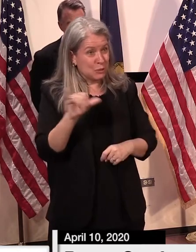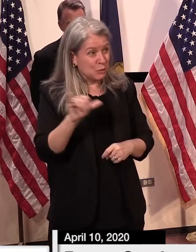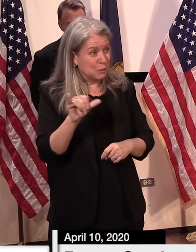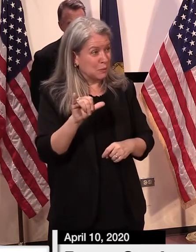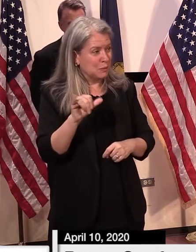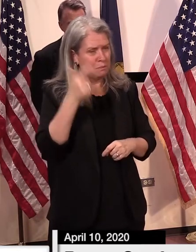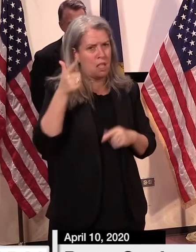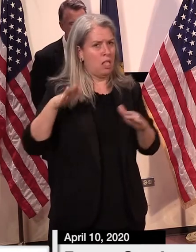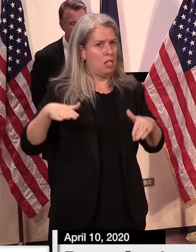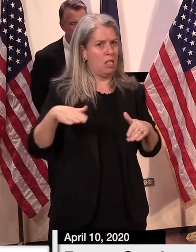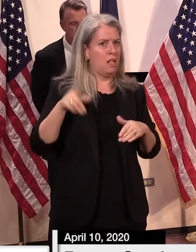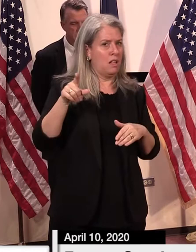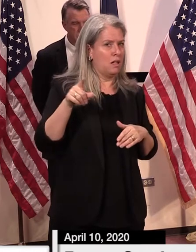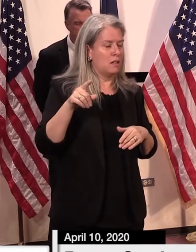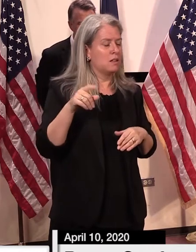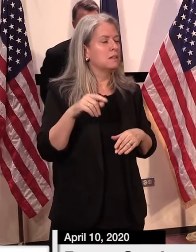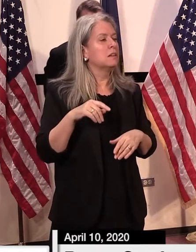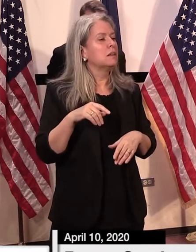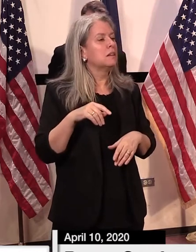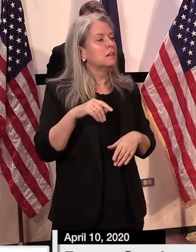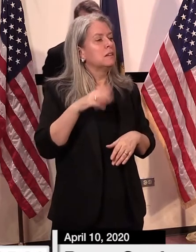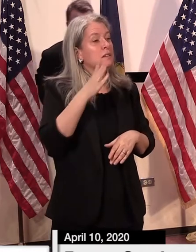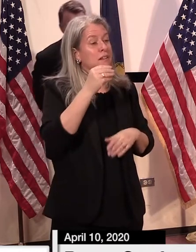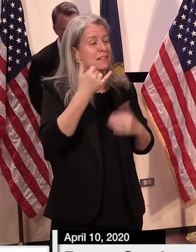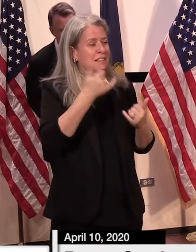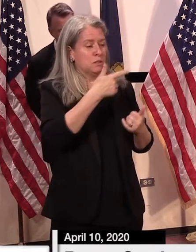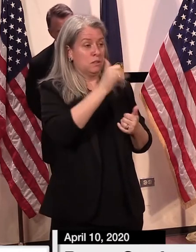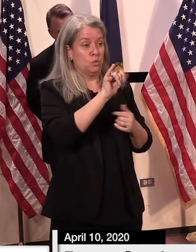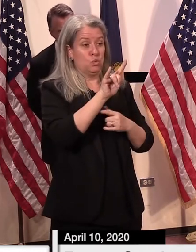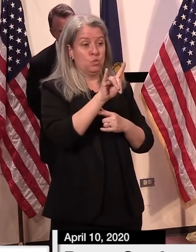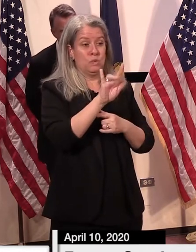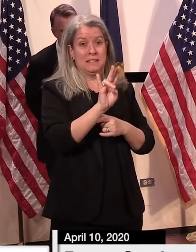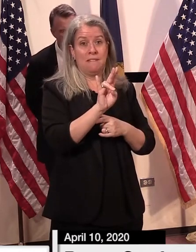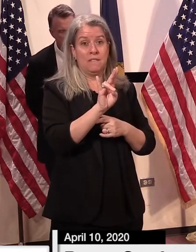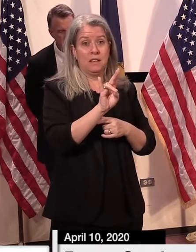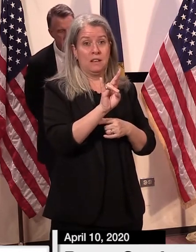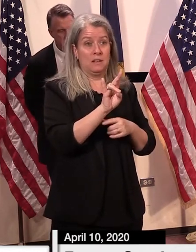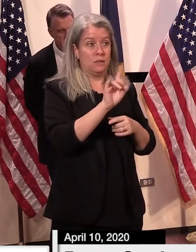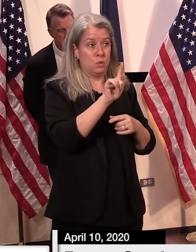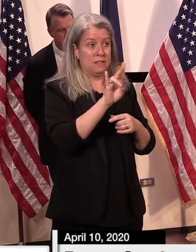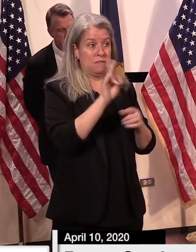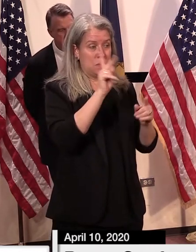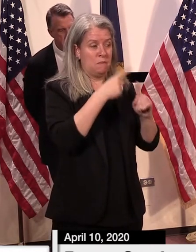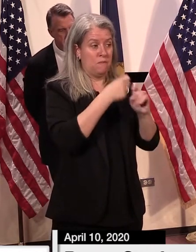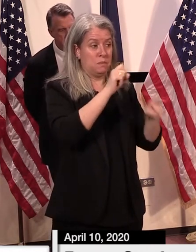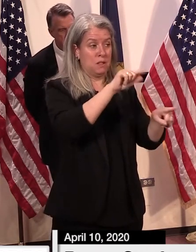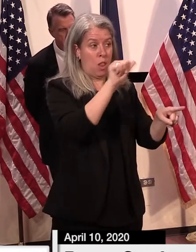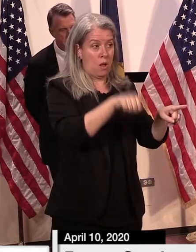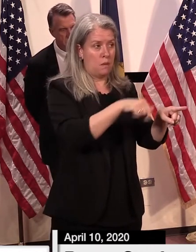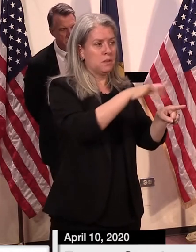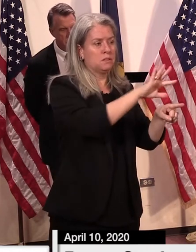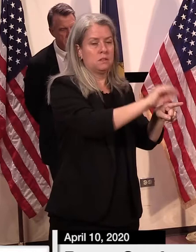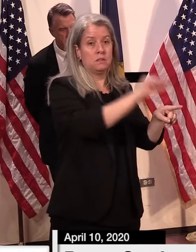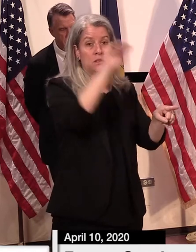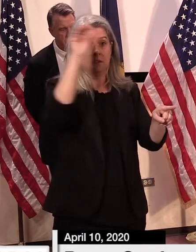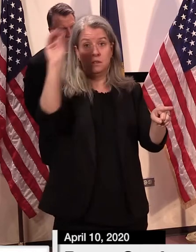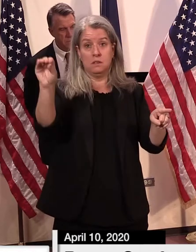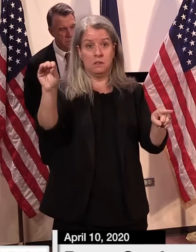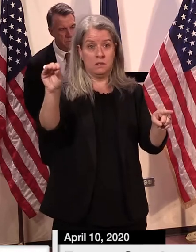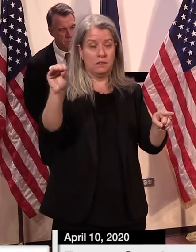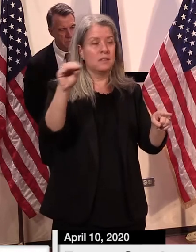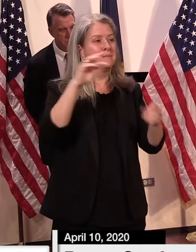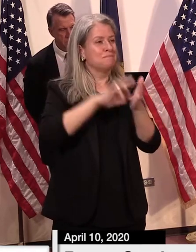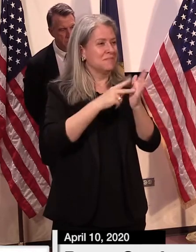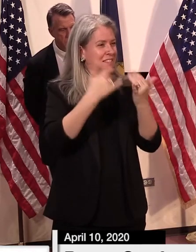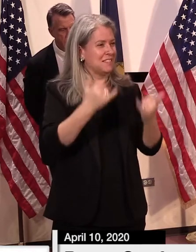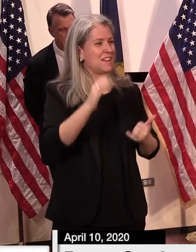And as the bringing of those 27 people to the St. Johnsbury facility has tripled the number of cases in